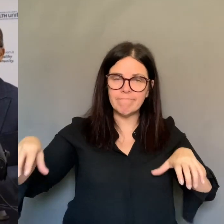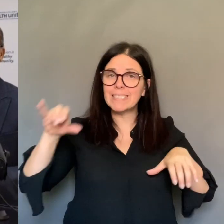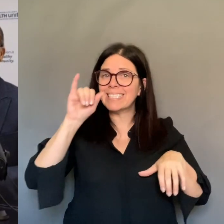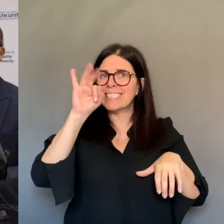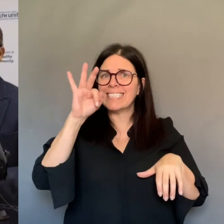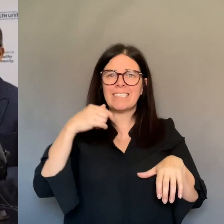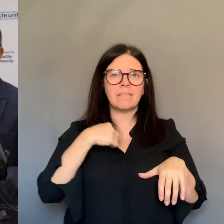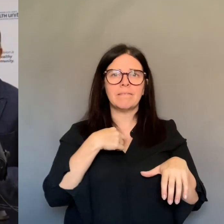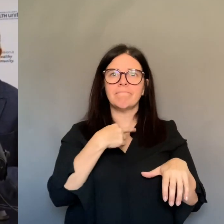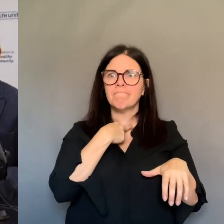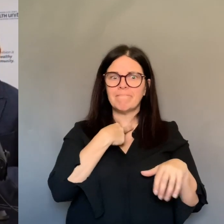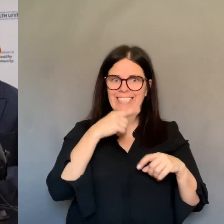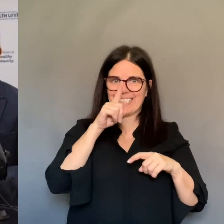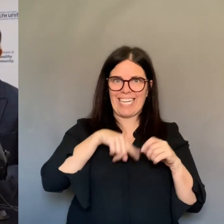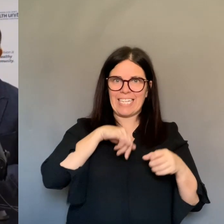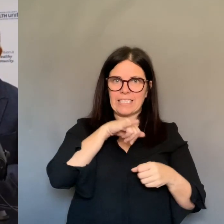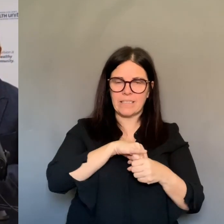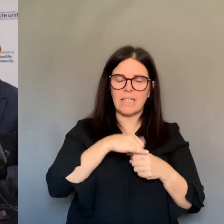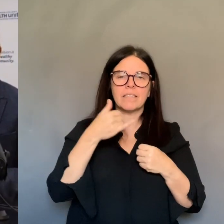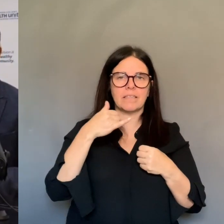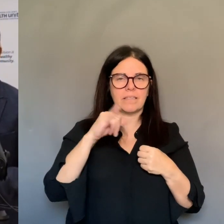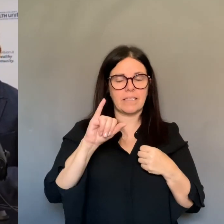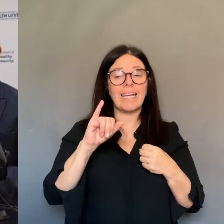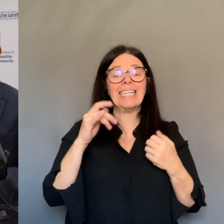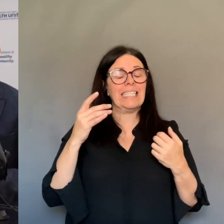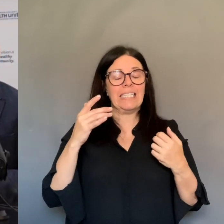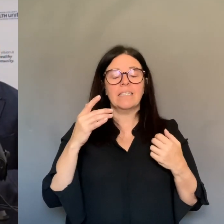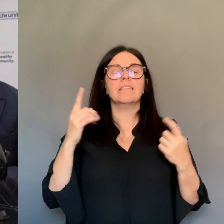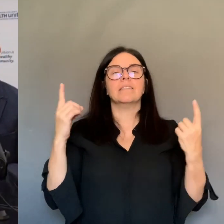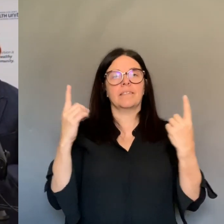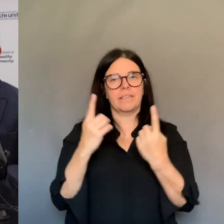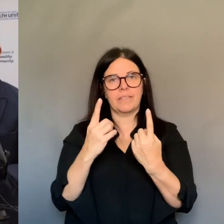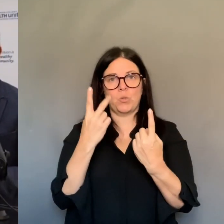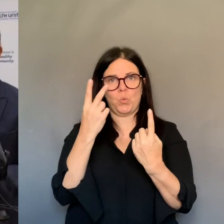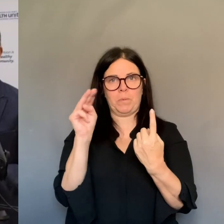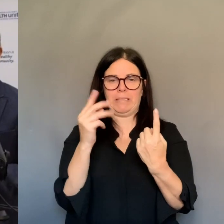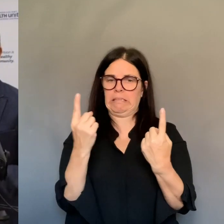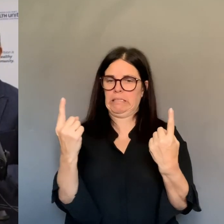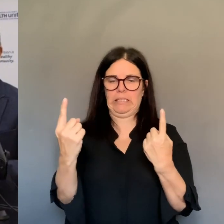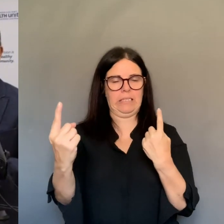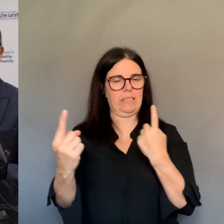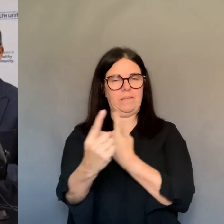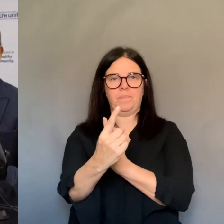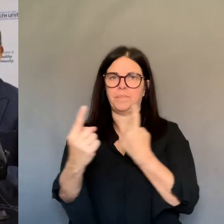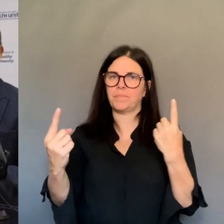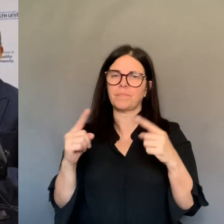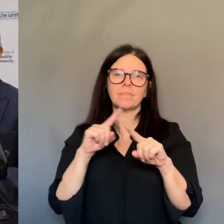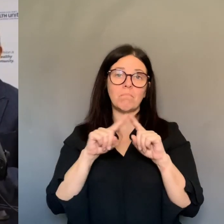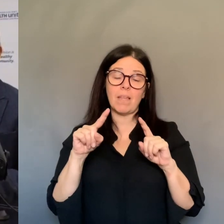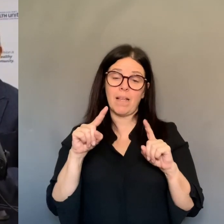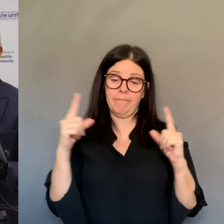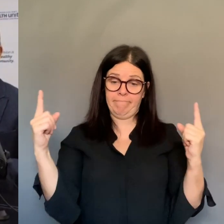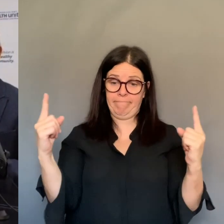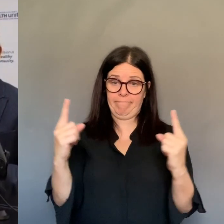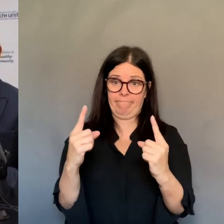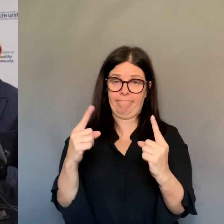meters distance as recommended, but there's always a risk. I would strongly urge that people should stay in their home, and stay with